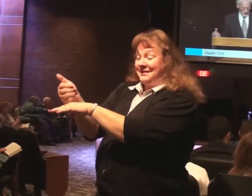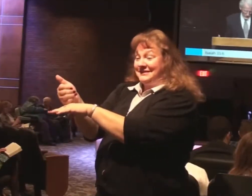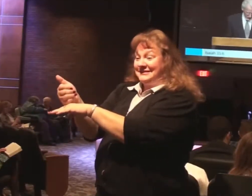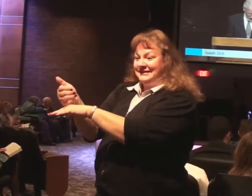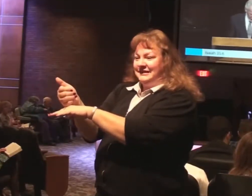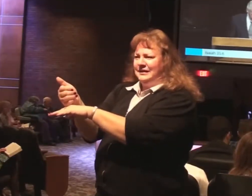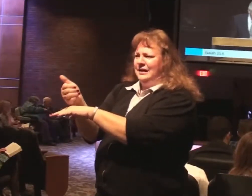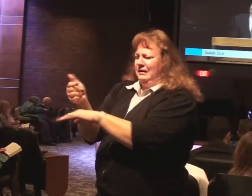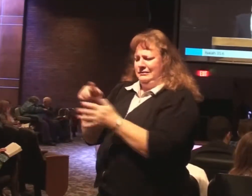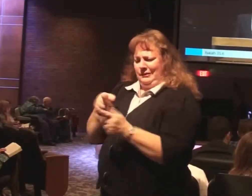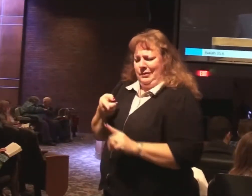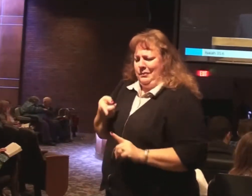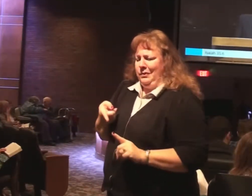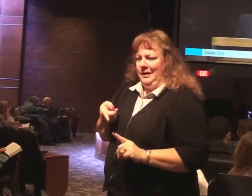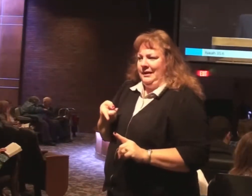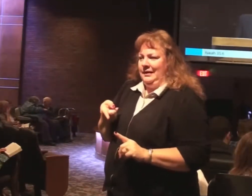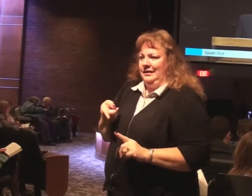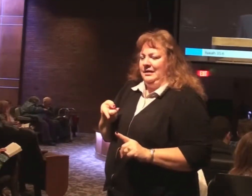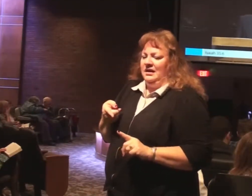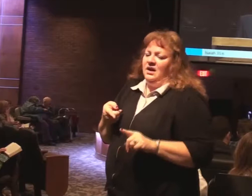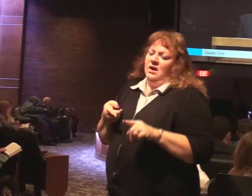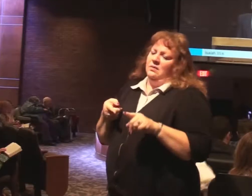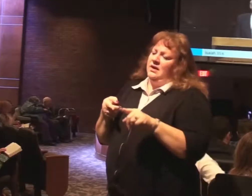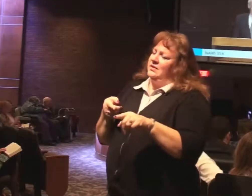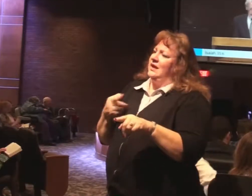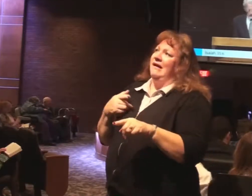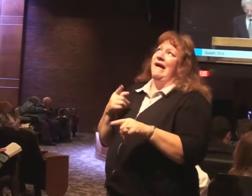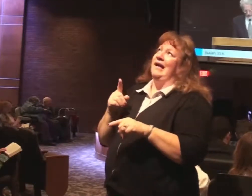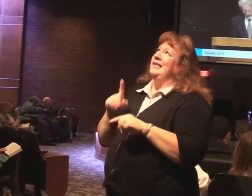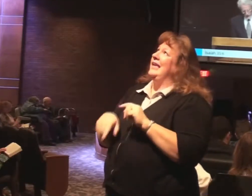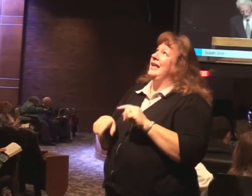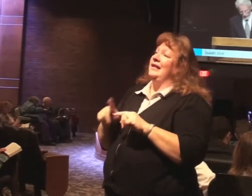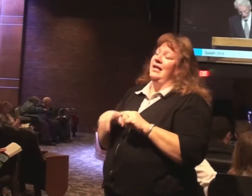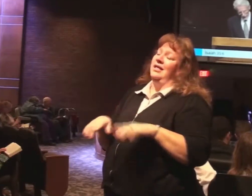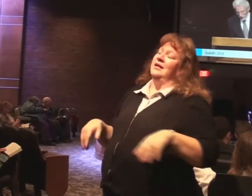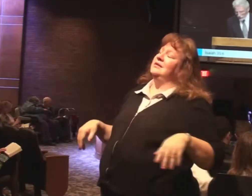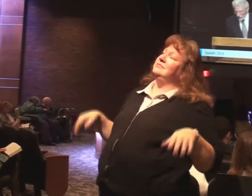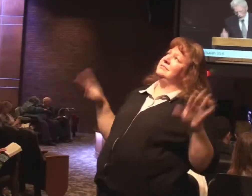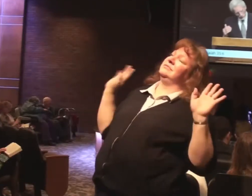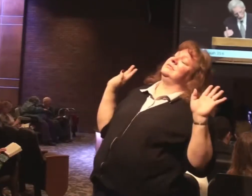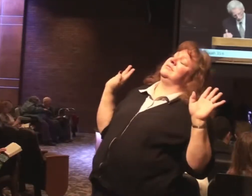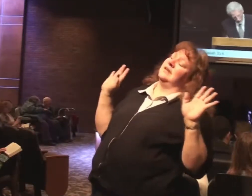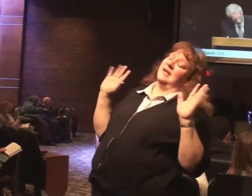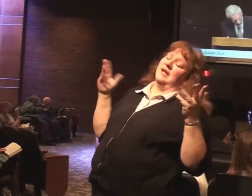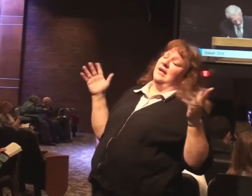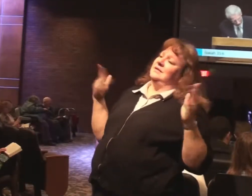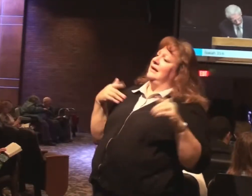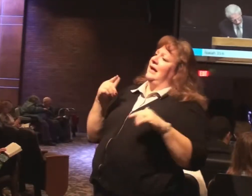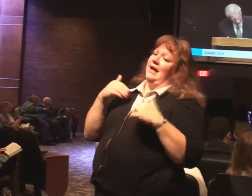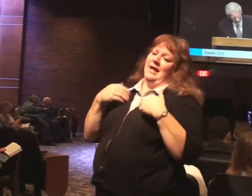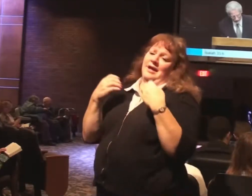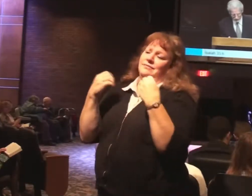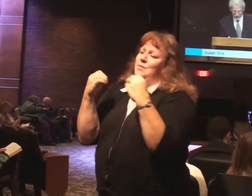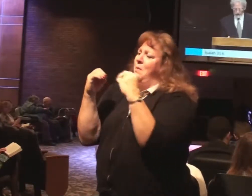you're there. I just don't think I can keep going. I just don't think I have it in me